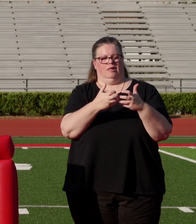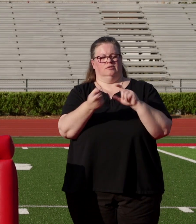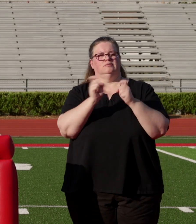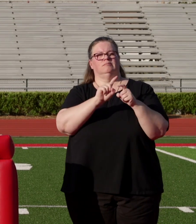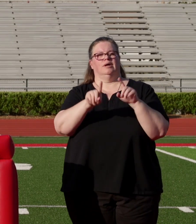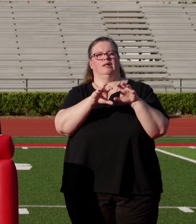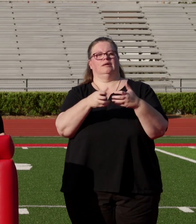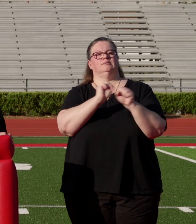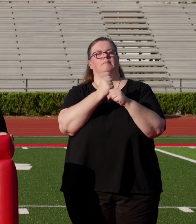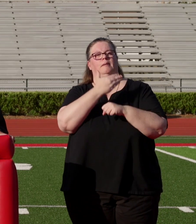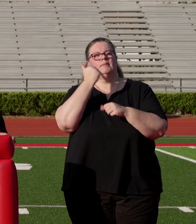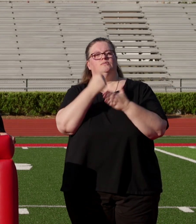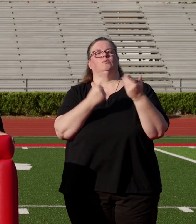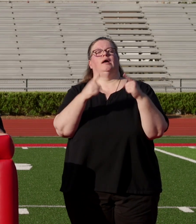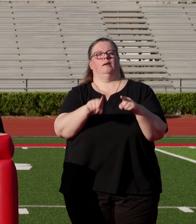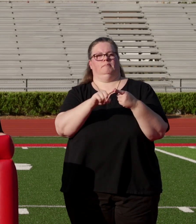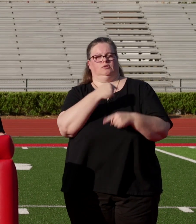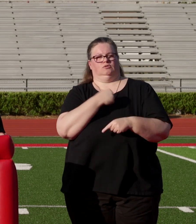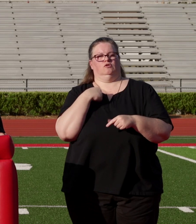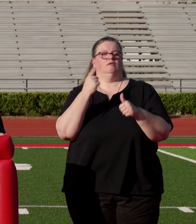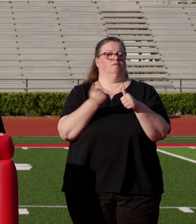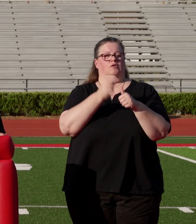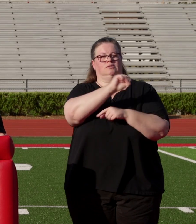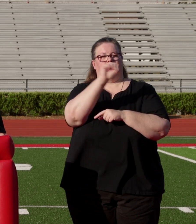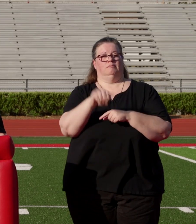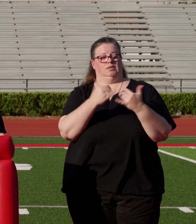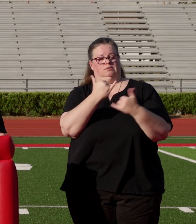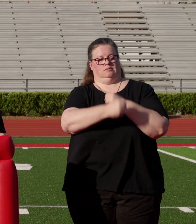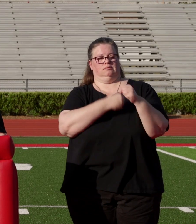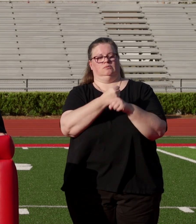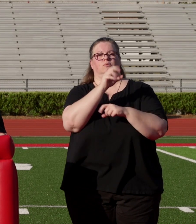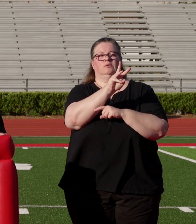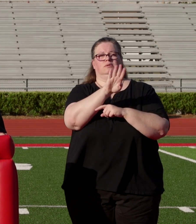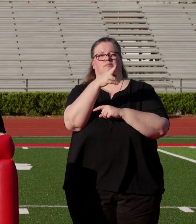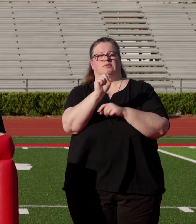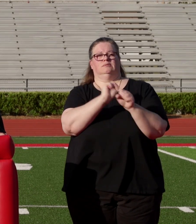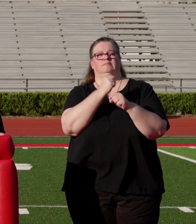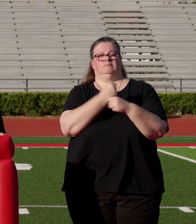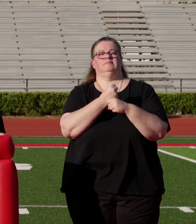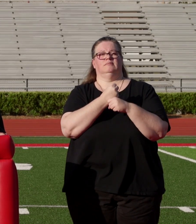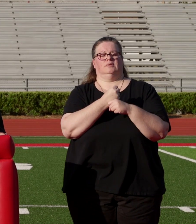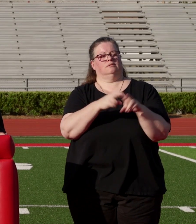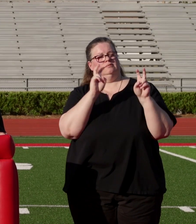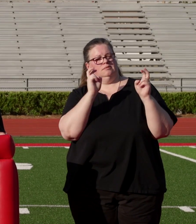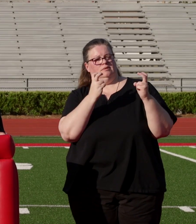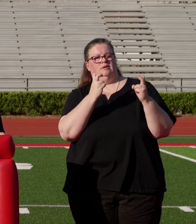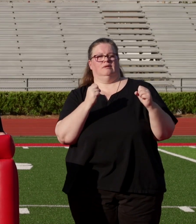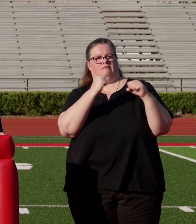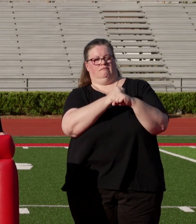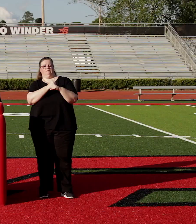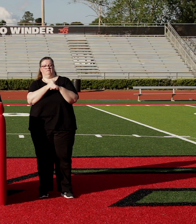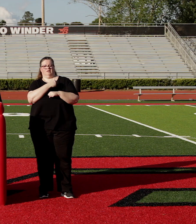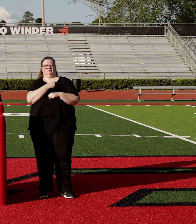the class of making the best of what happens to us. In the first semester of this year, Weiner Barrow was making the headlines for a fight that painted us in a really